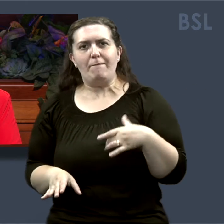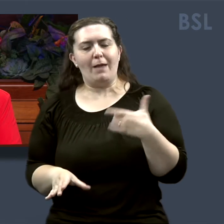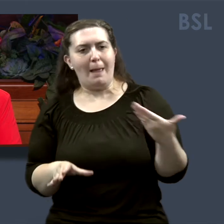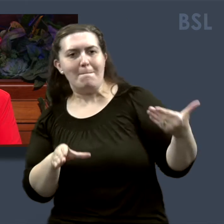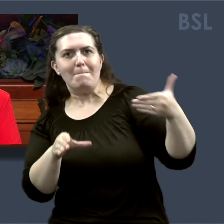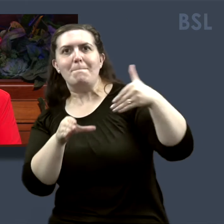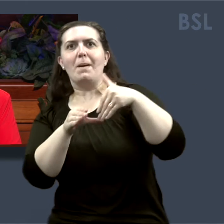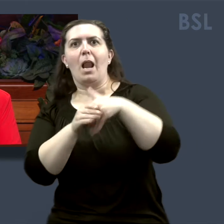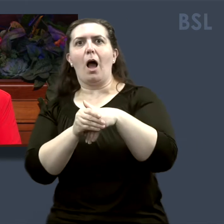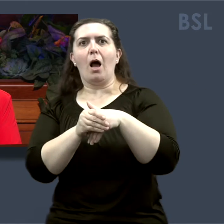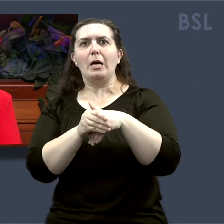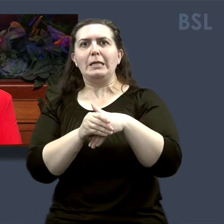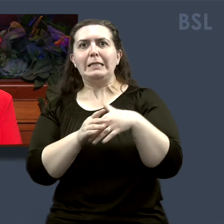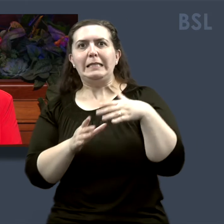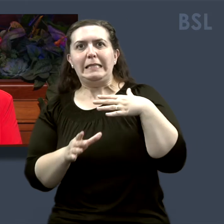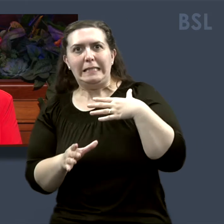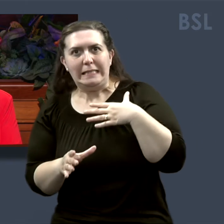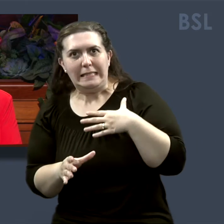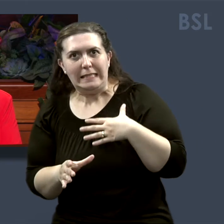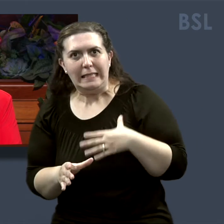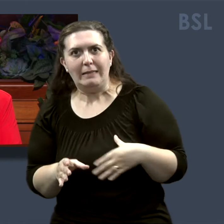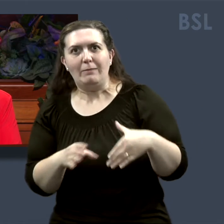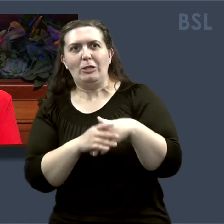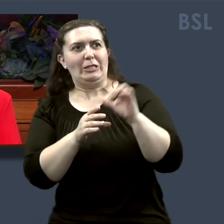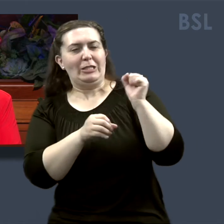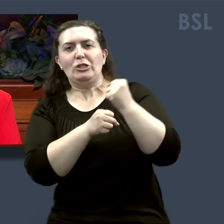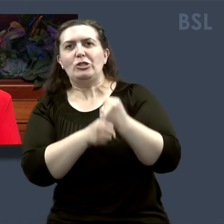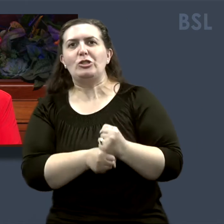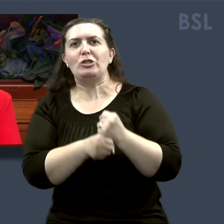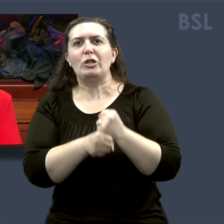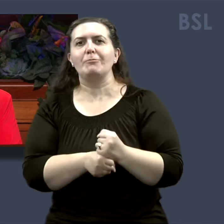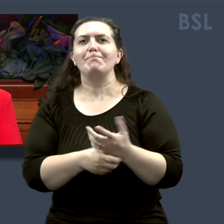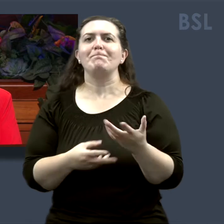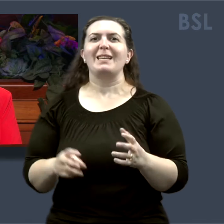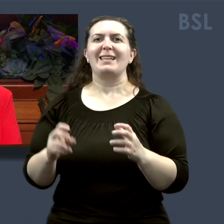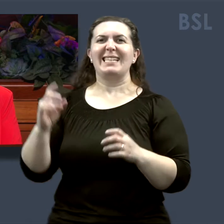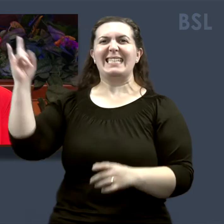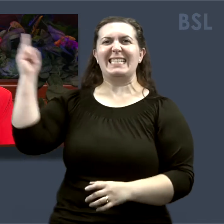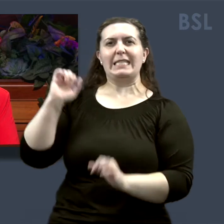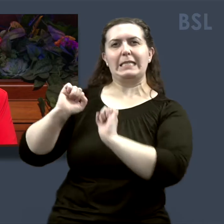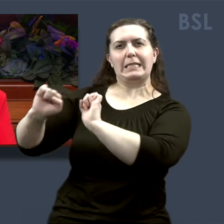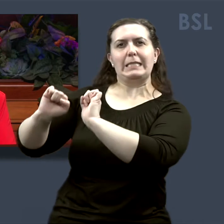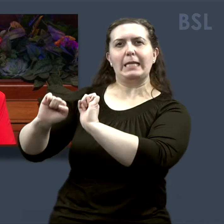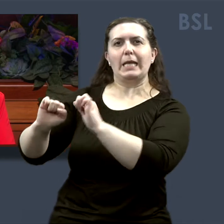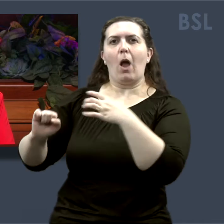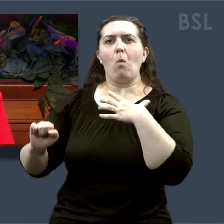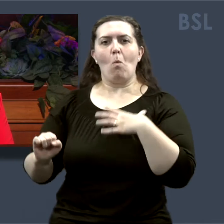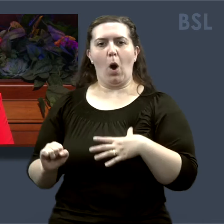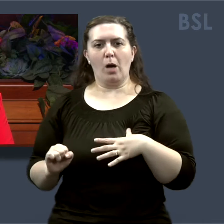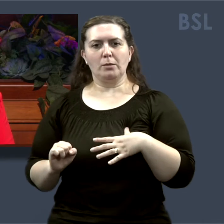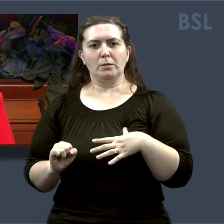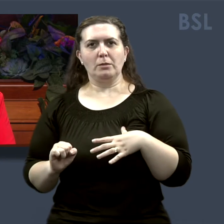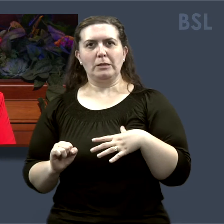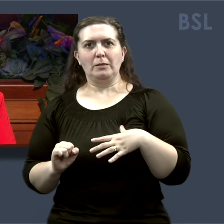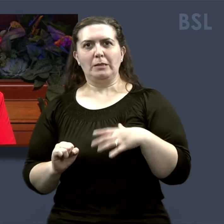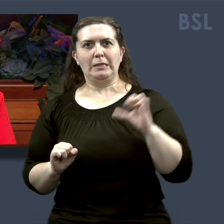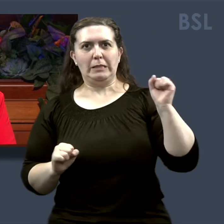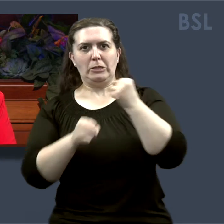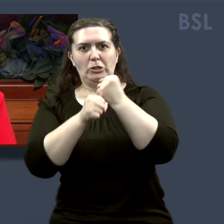belong and are needed in the body of Christ. Satan's great desire is to divide God's children, and he has